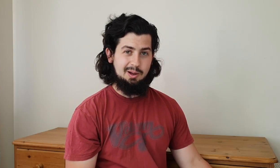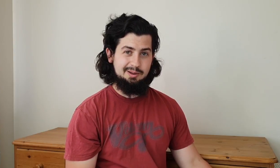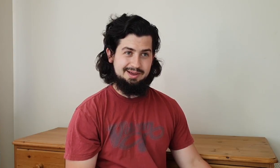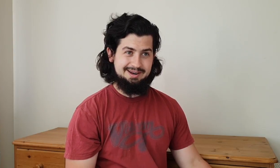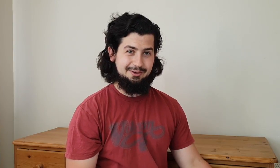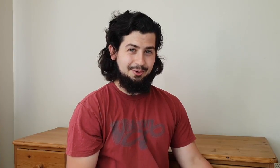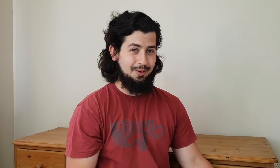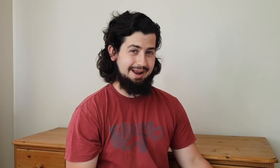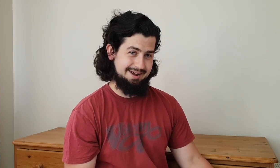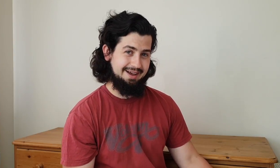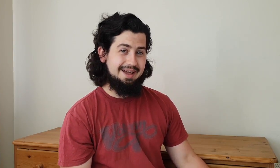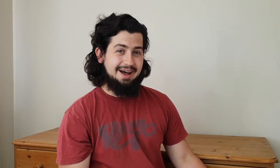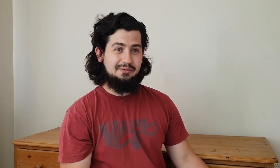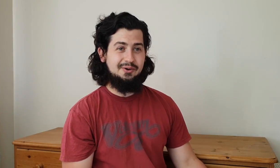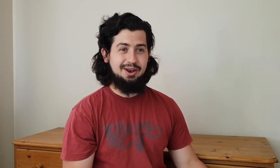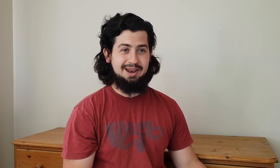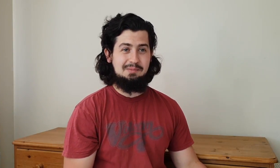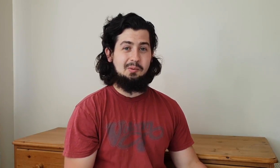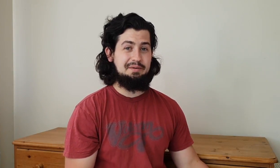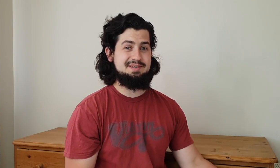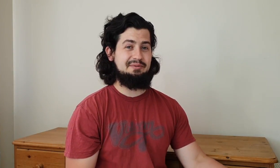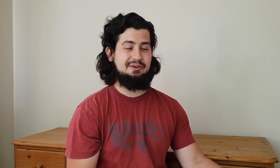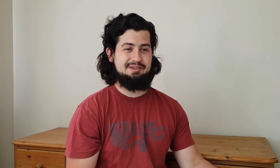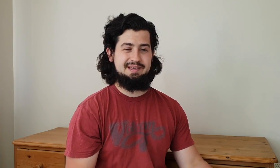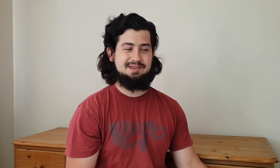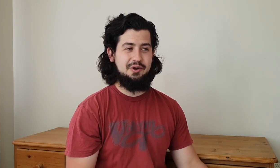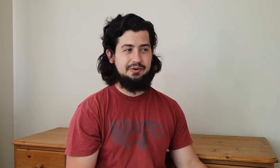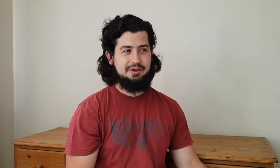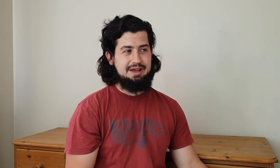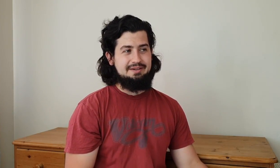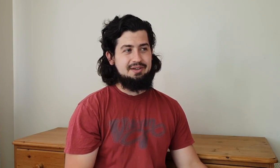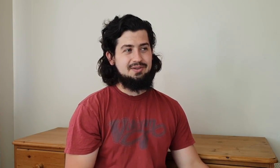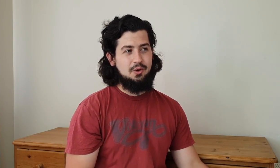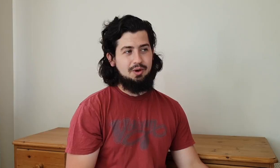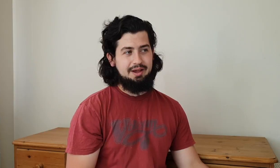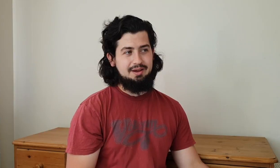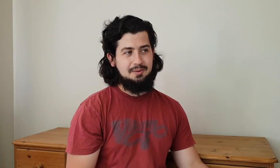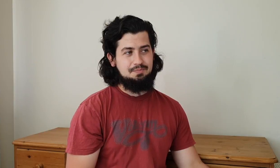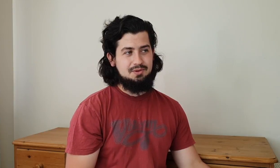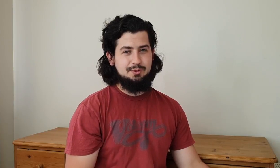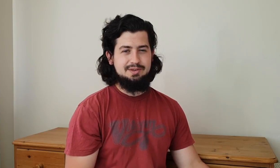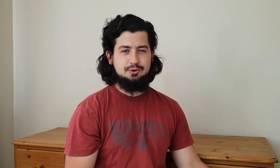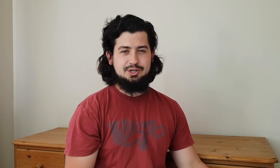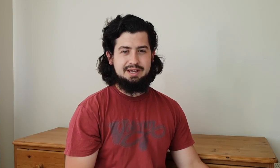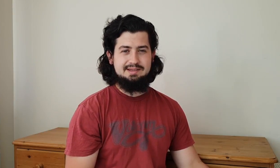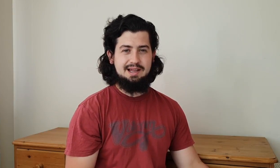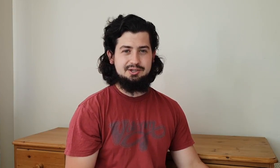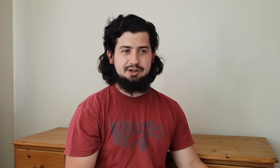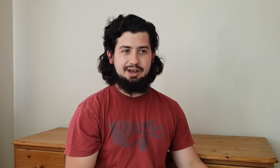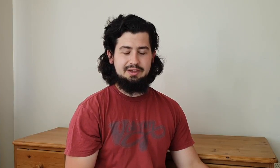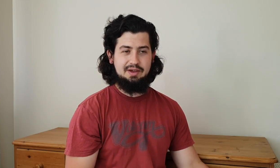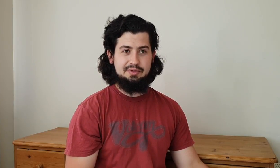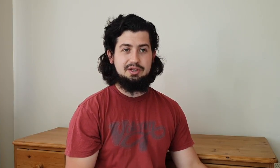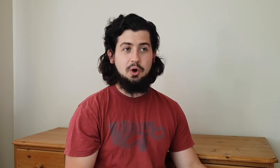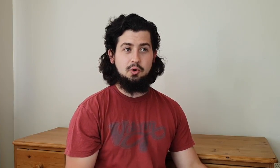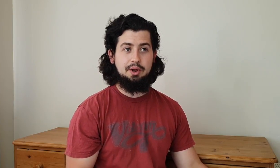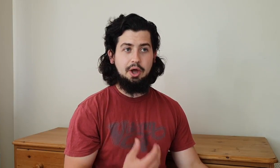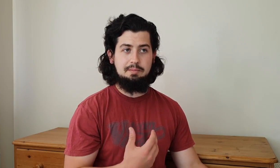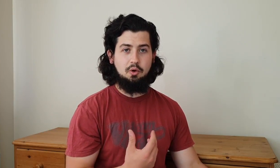in another way like i feel like my wife's deaf friends they're so they're so like um sort of socially intelligent like they know when i'm not